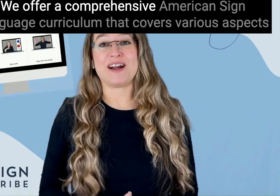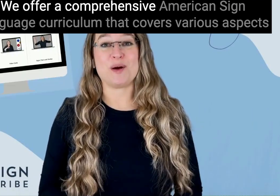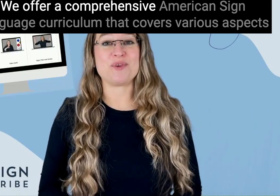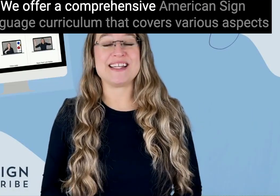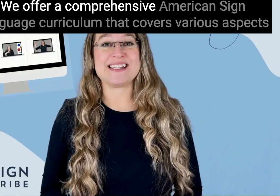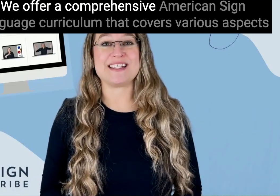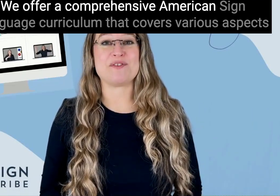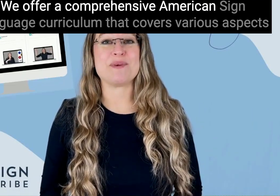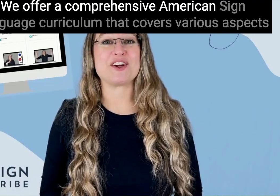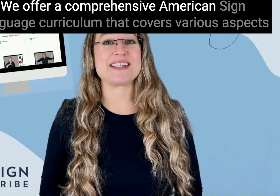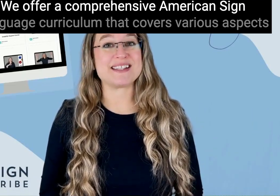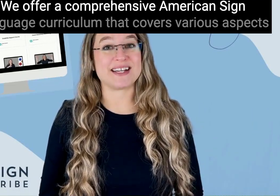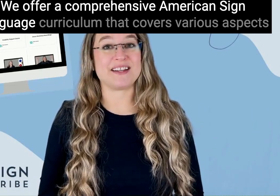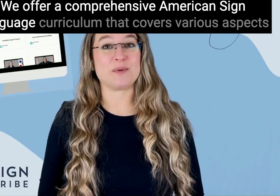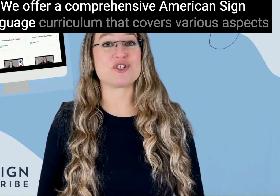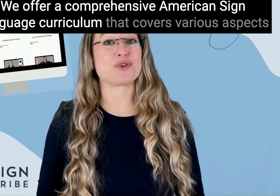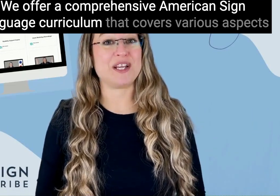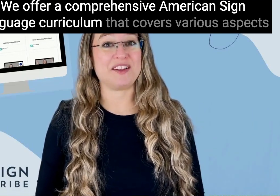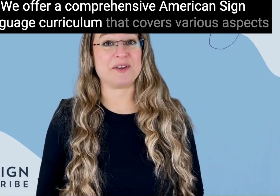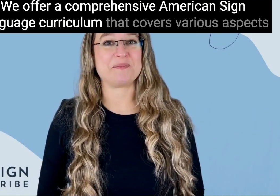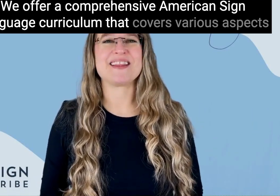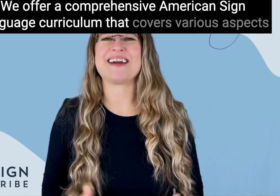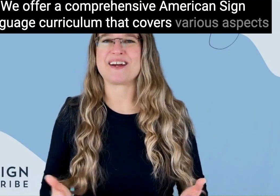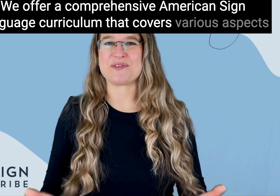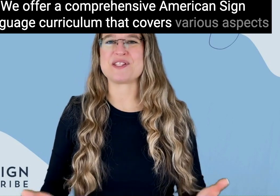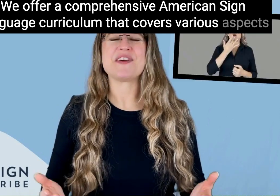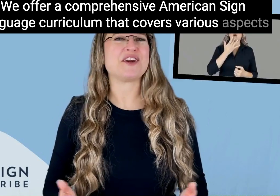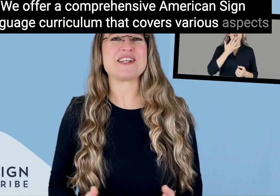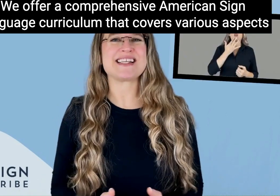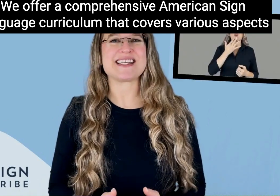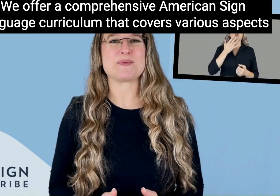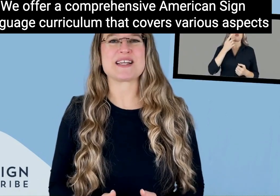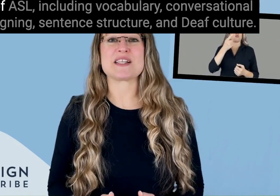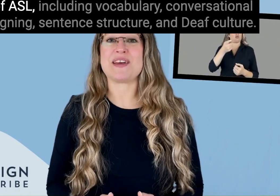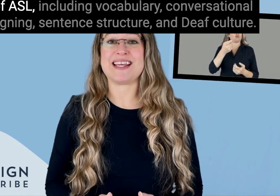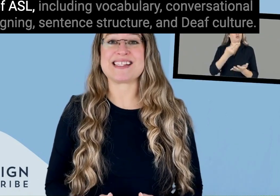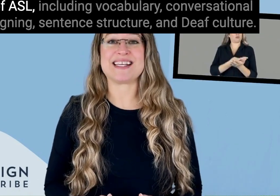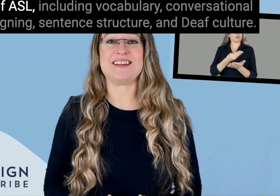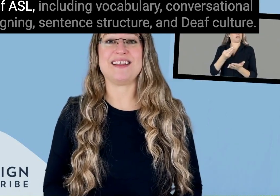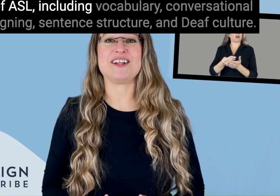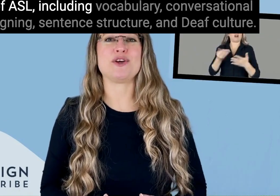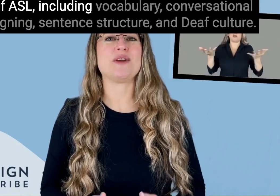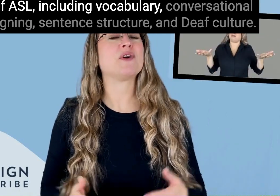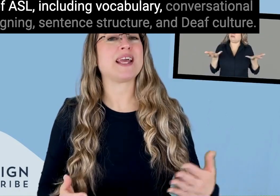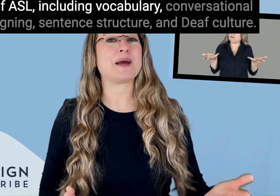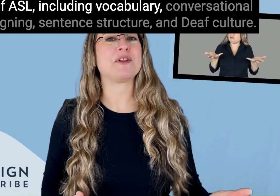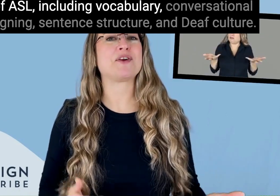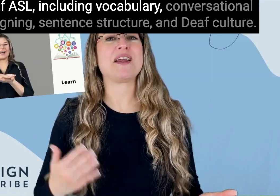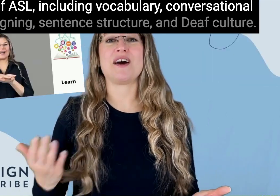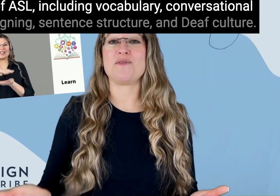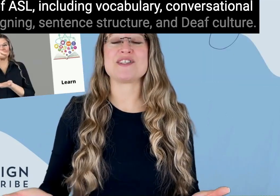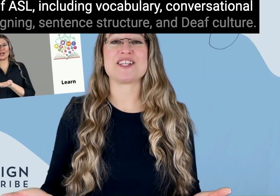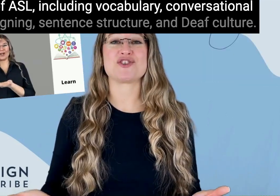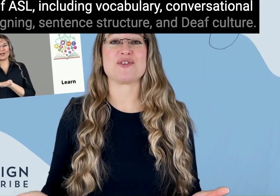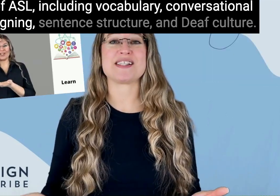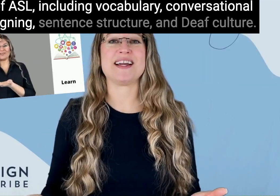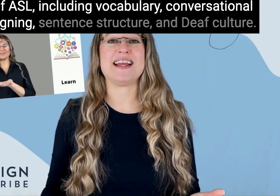comprehensive American Sign Language curriculum that covers various aspects of ASL, including vocabulary, conversational signing,